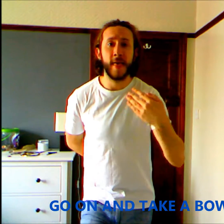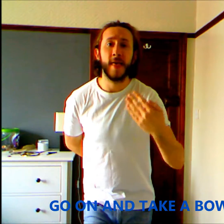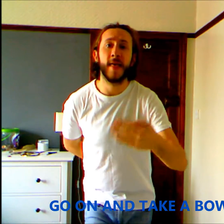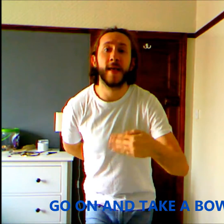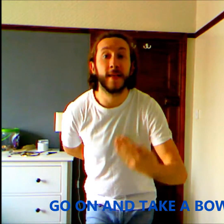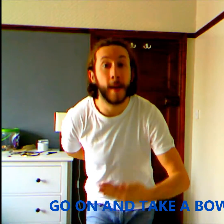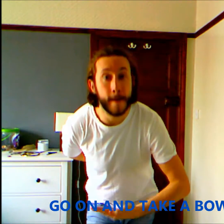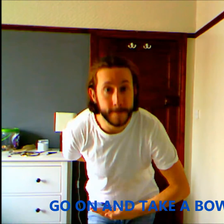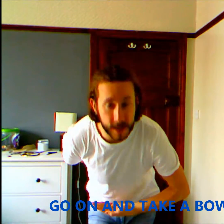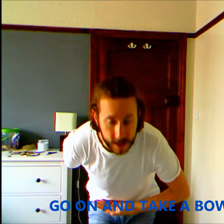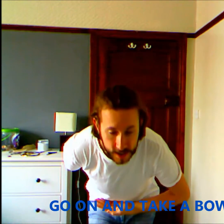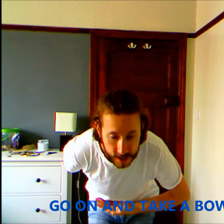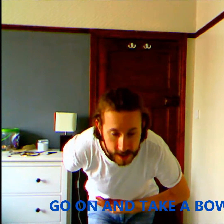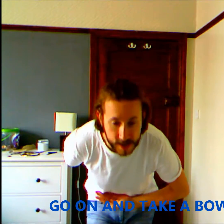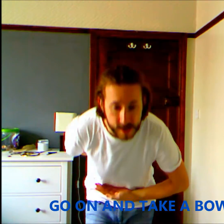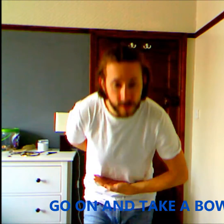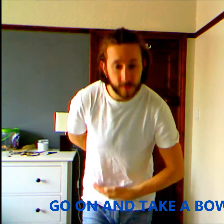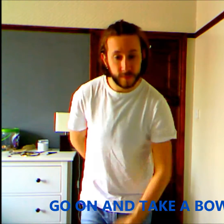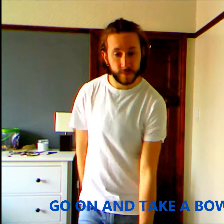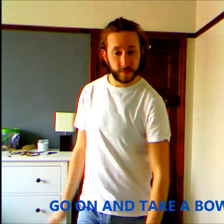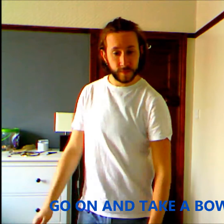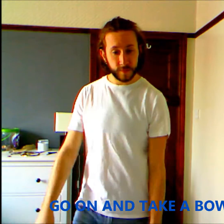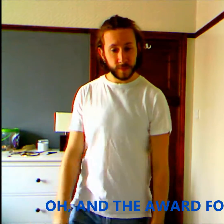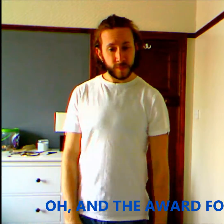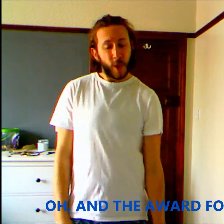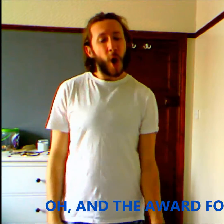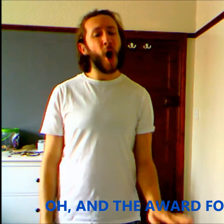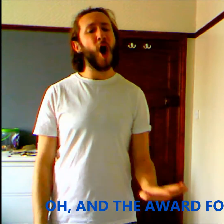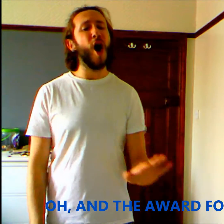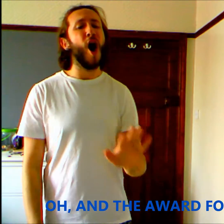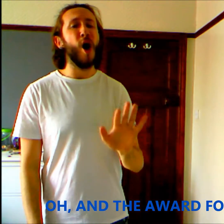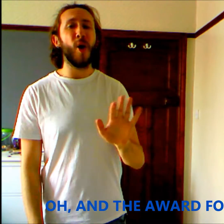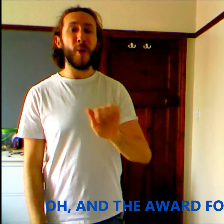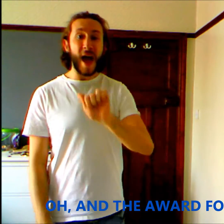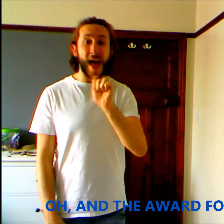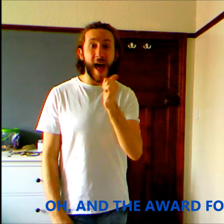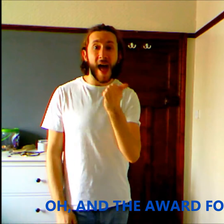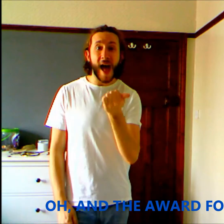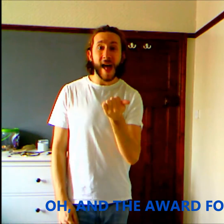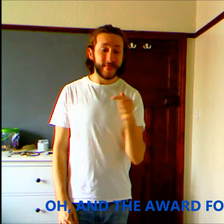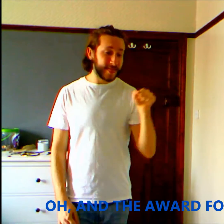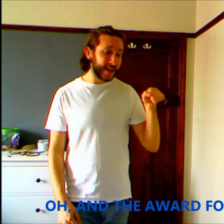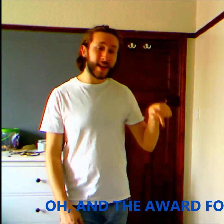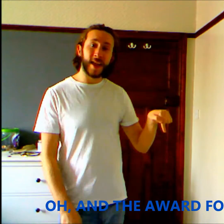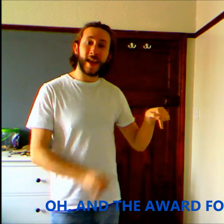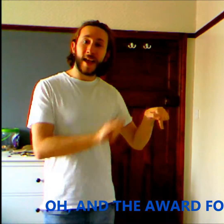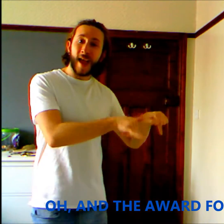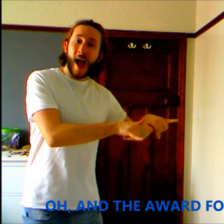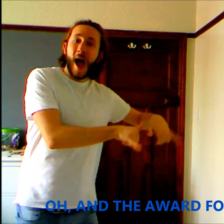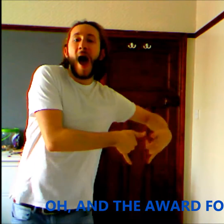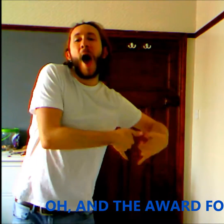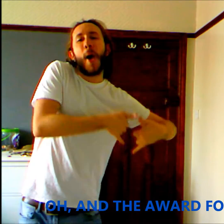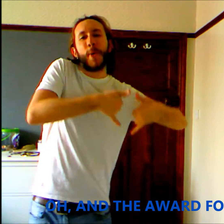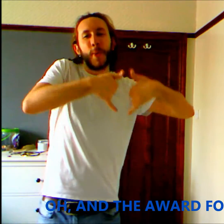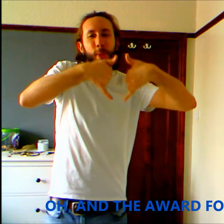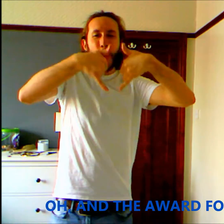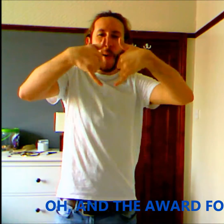a bow How I win the award